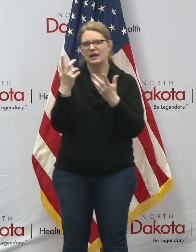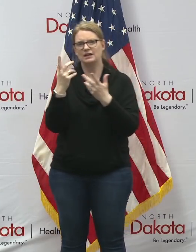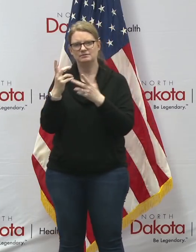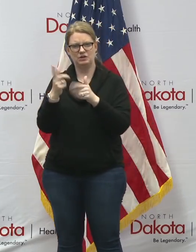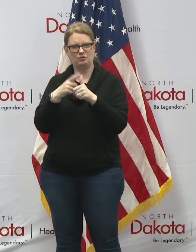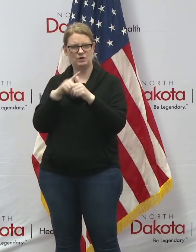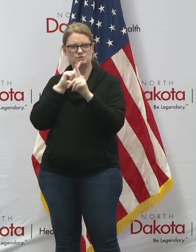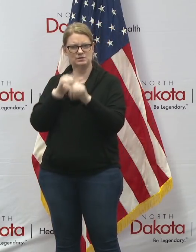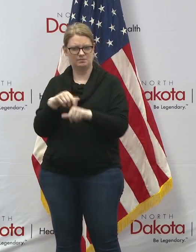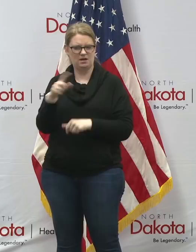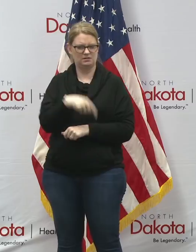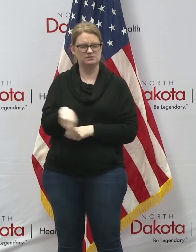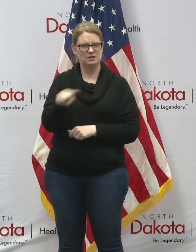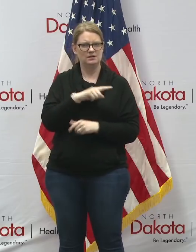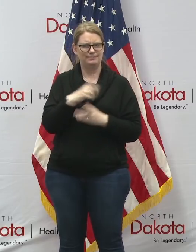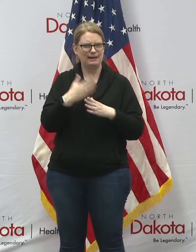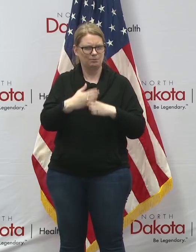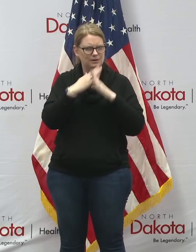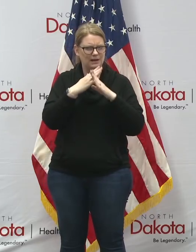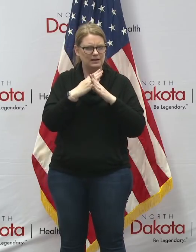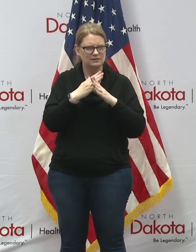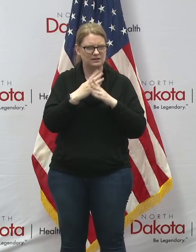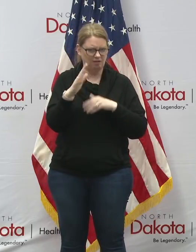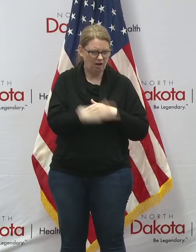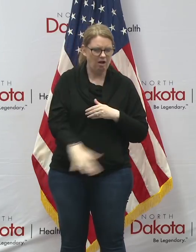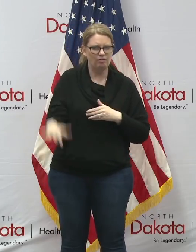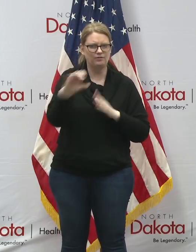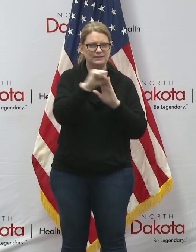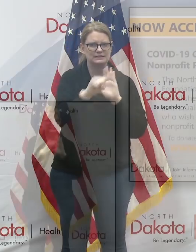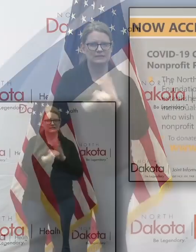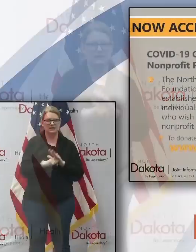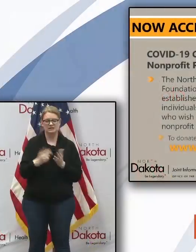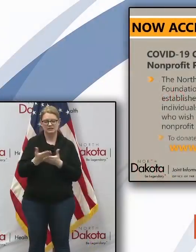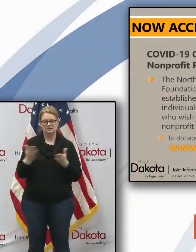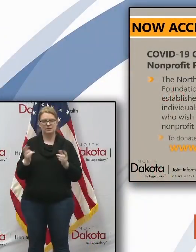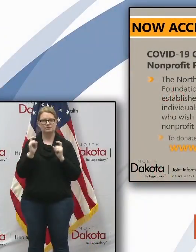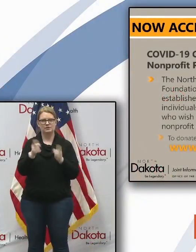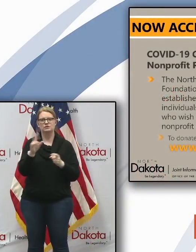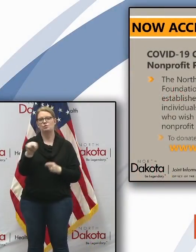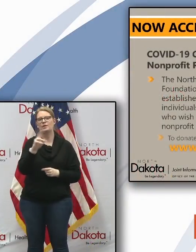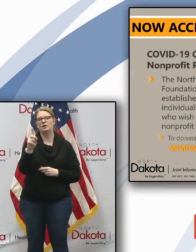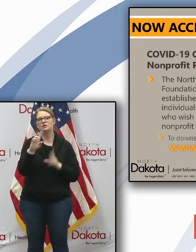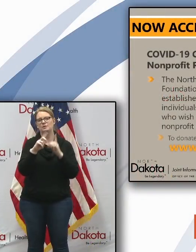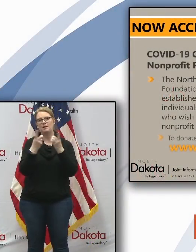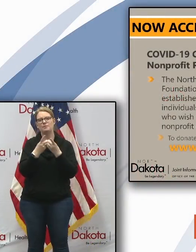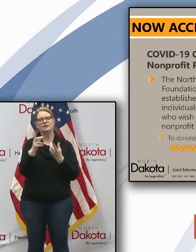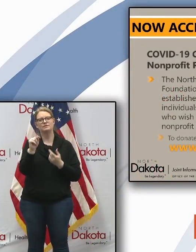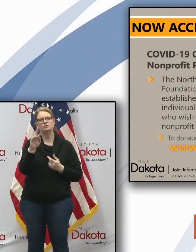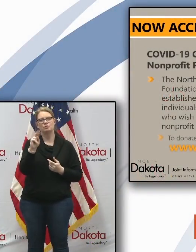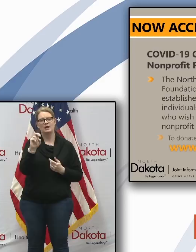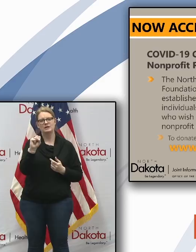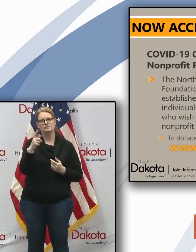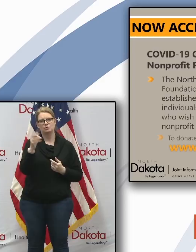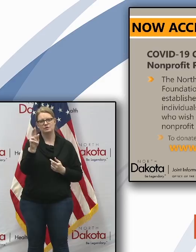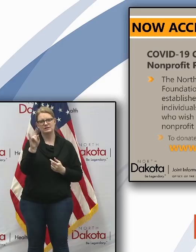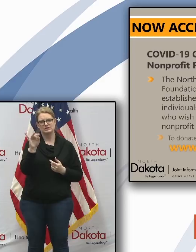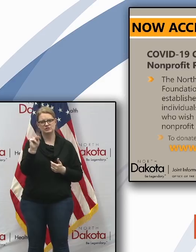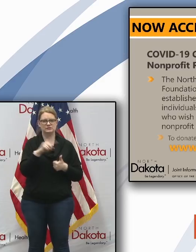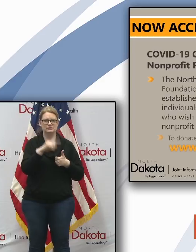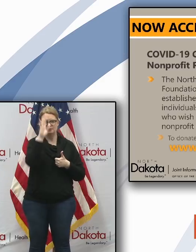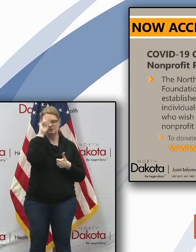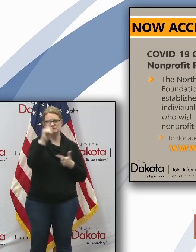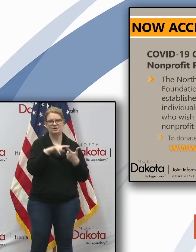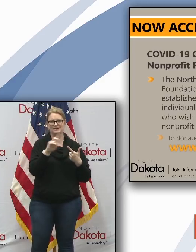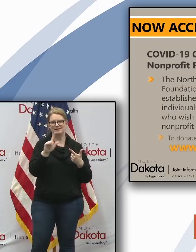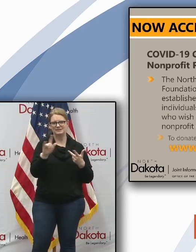19 within our north dakota communities supplies can be dropped off at north dakota department of transportation's district locations in bismarck